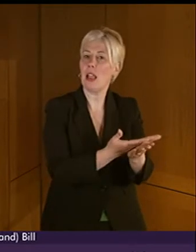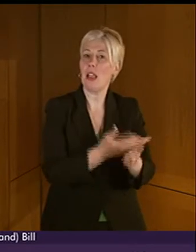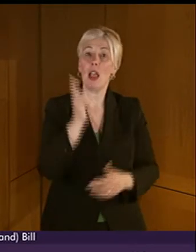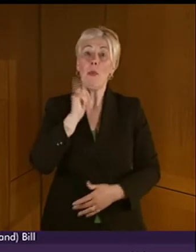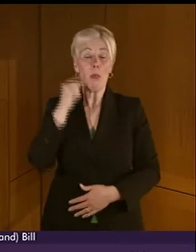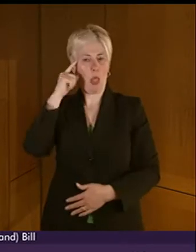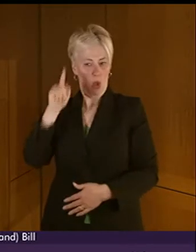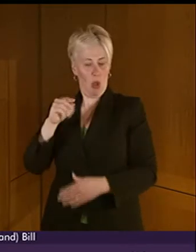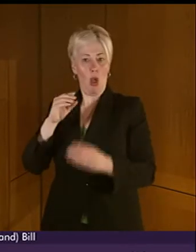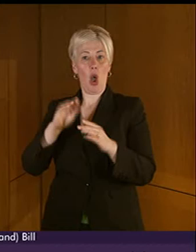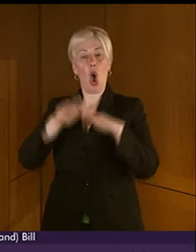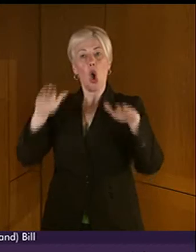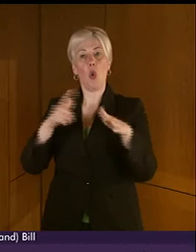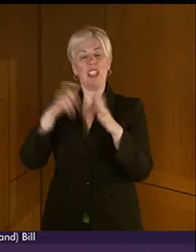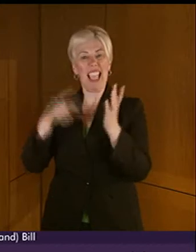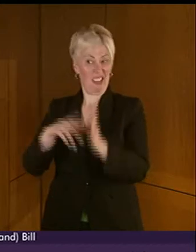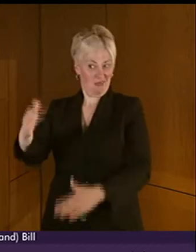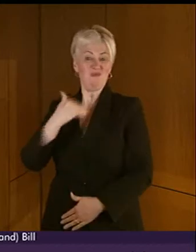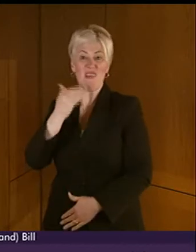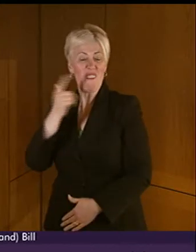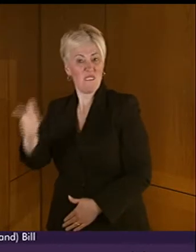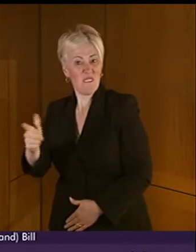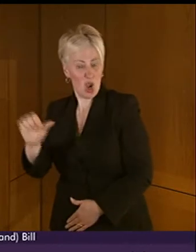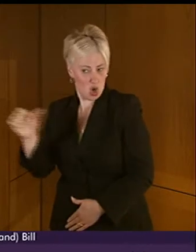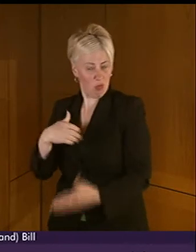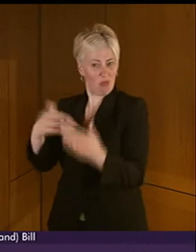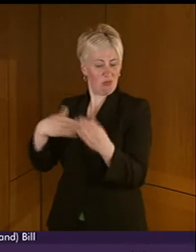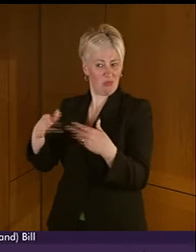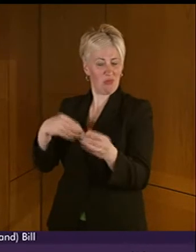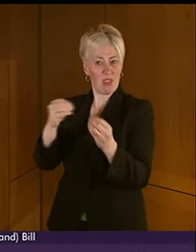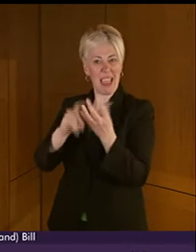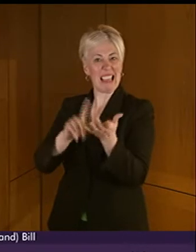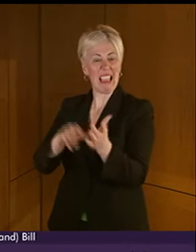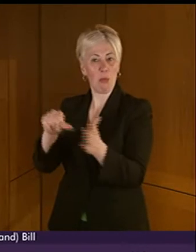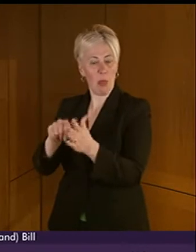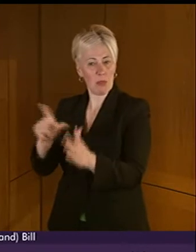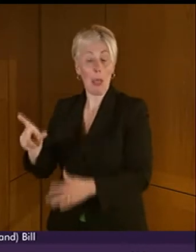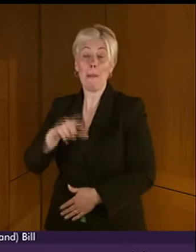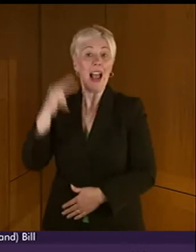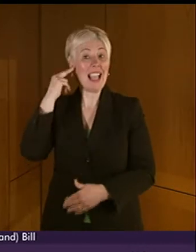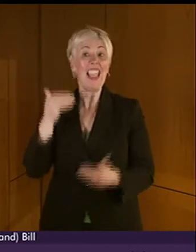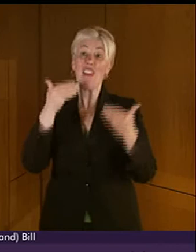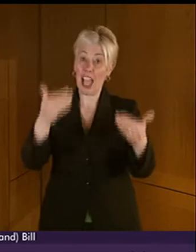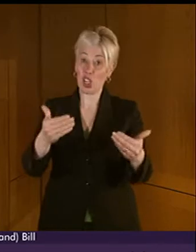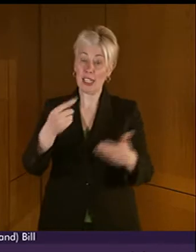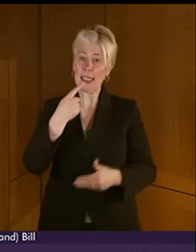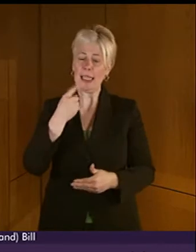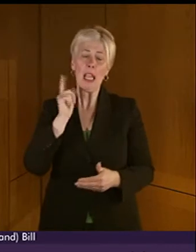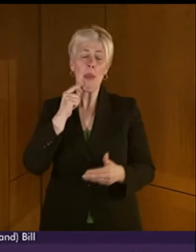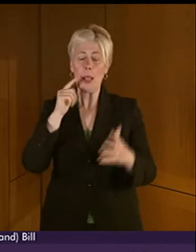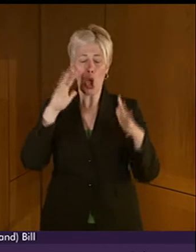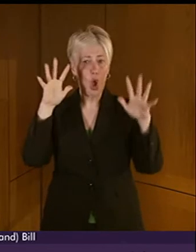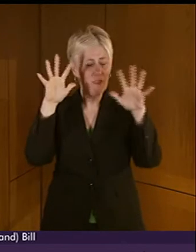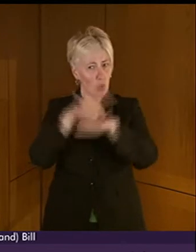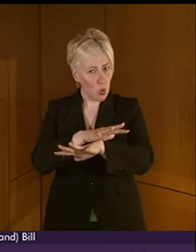should be sufficient to deal with the provision of BSL. However, as Deaf Action said, many people are confused about what is